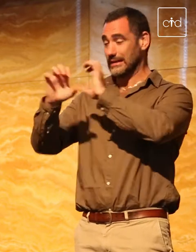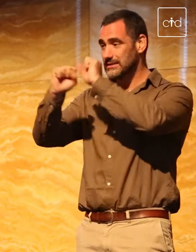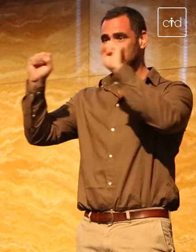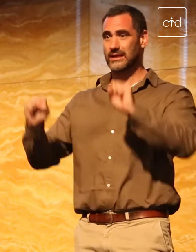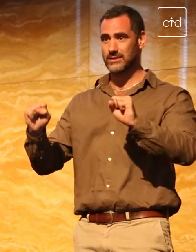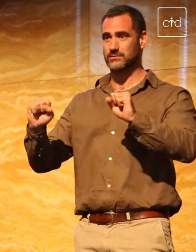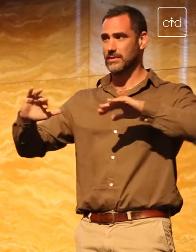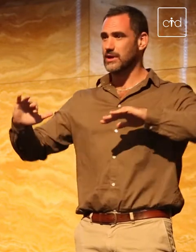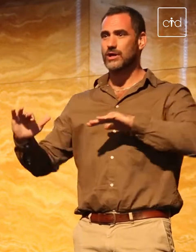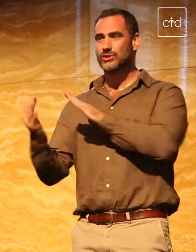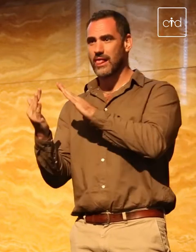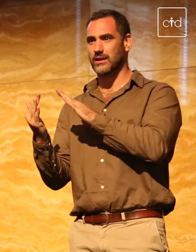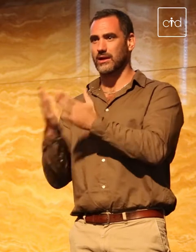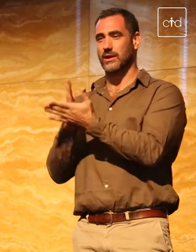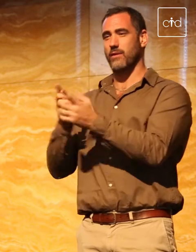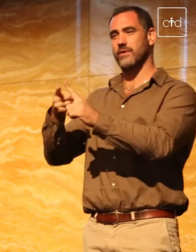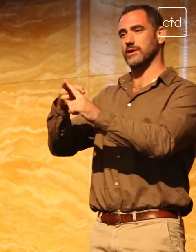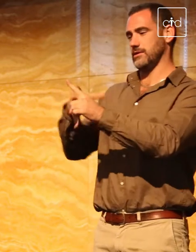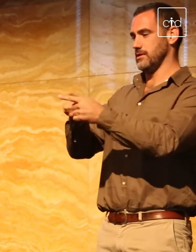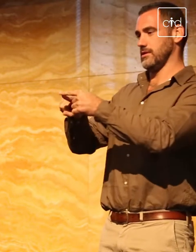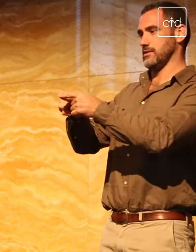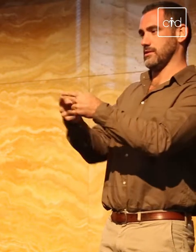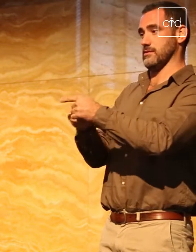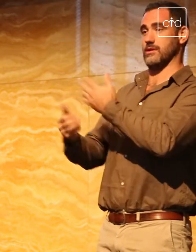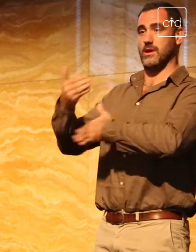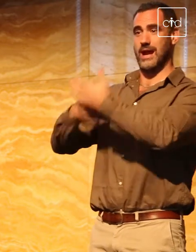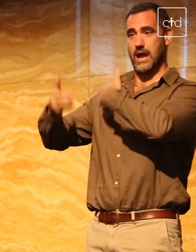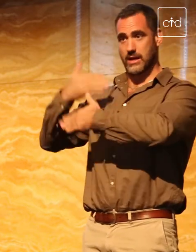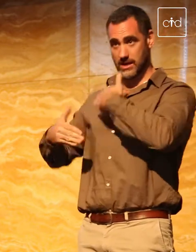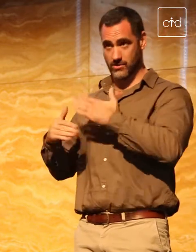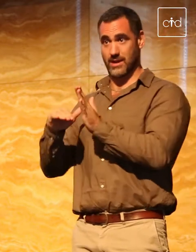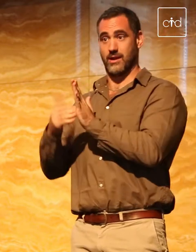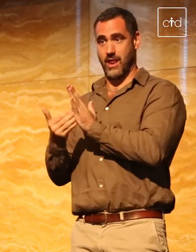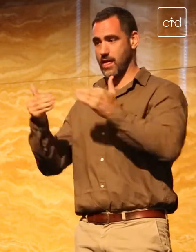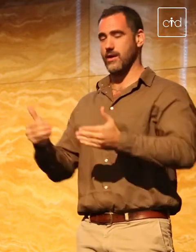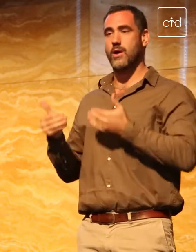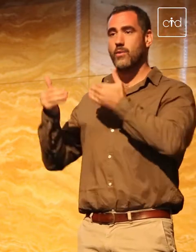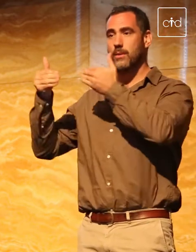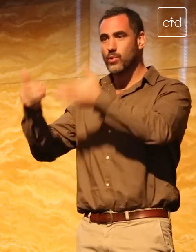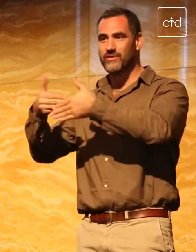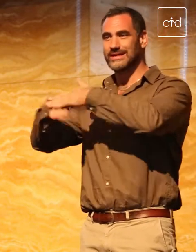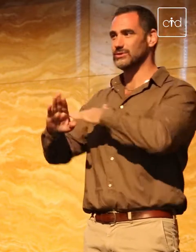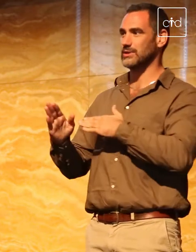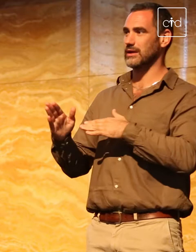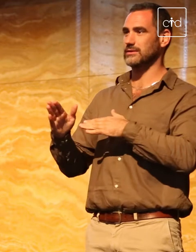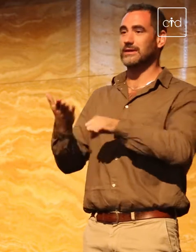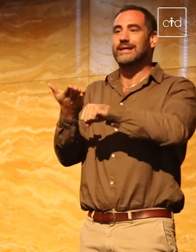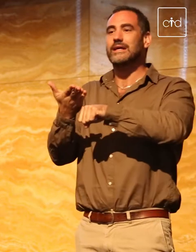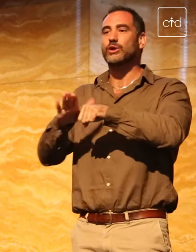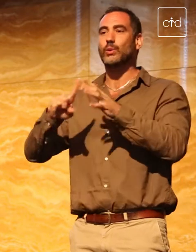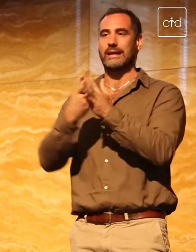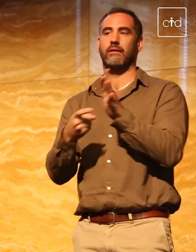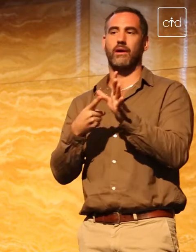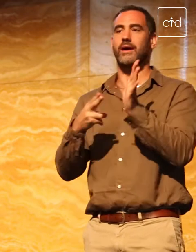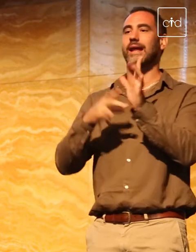at a very particular point in our history, that is as we move into this new NDIS world,